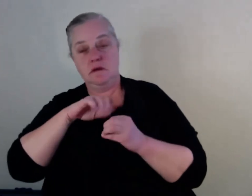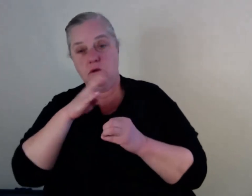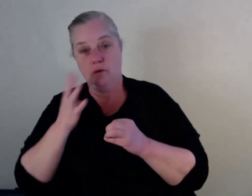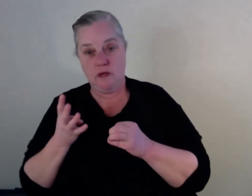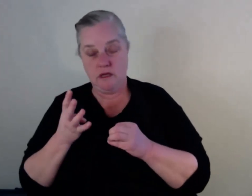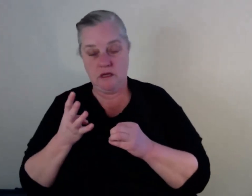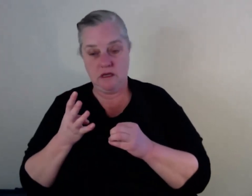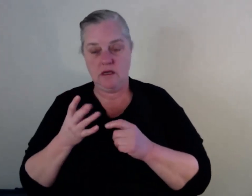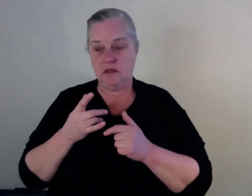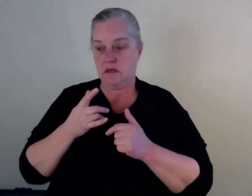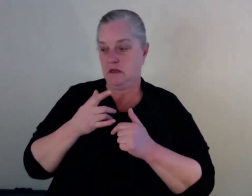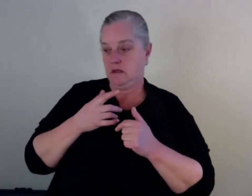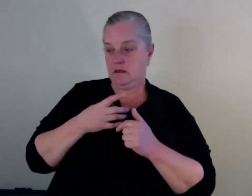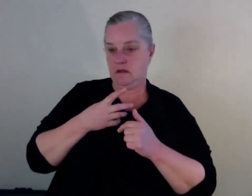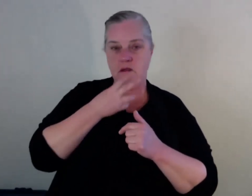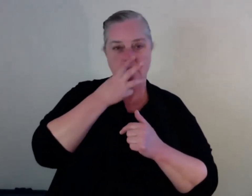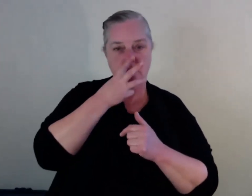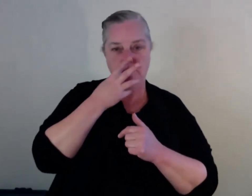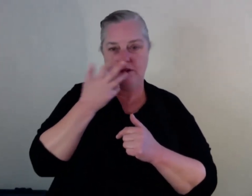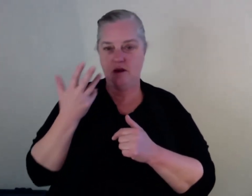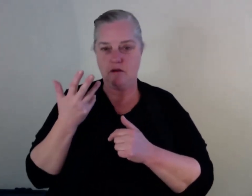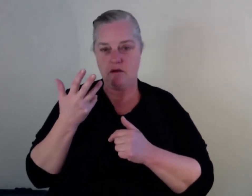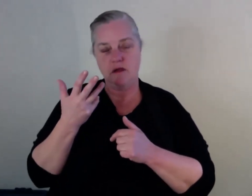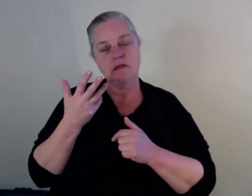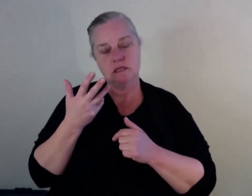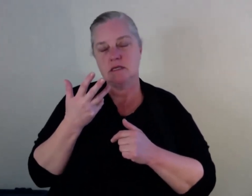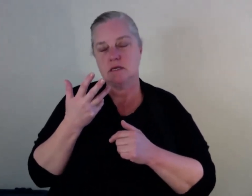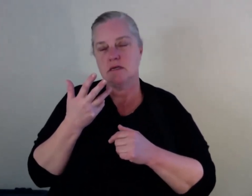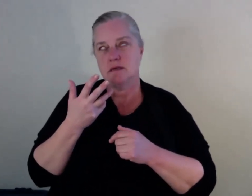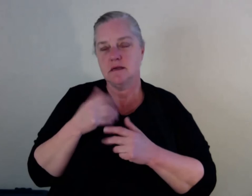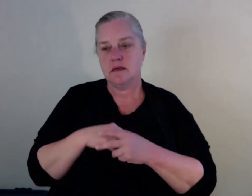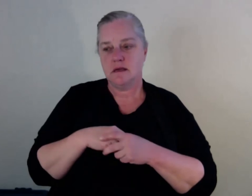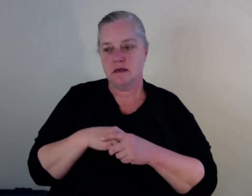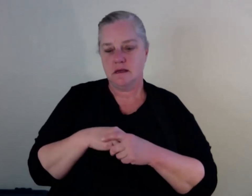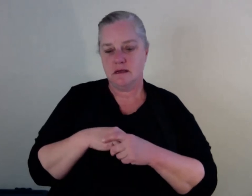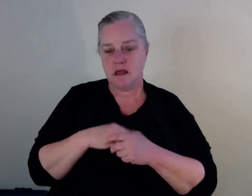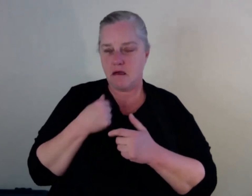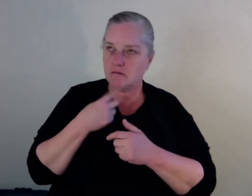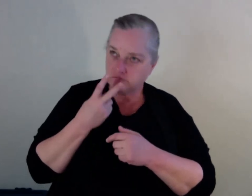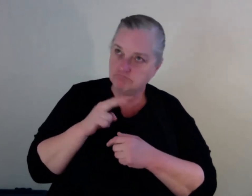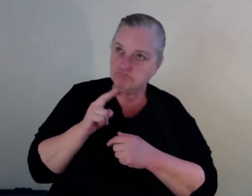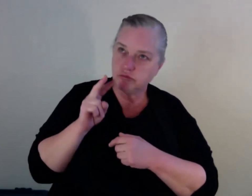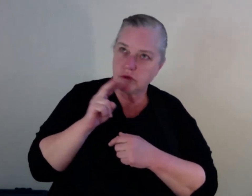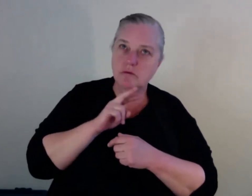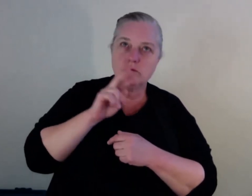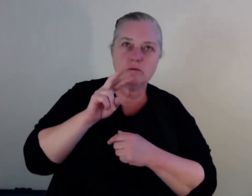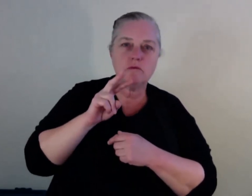I'm kind of in the cusp between, you know, I look towards my elders who, you know, most of them, you know, we lost a lot of them due to the